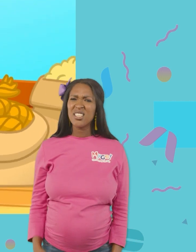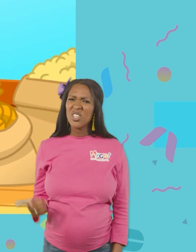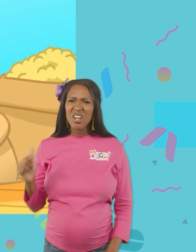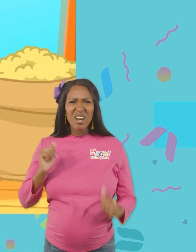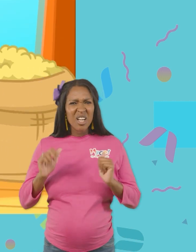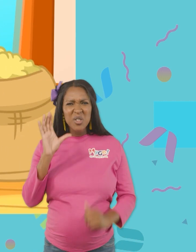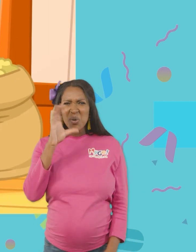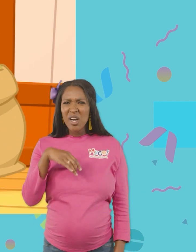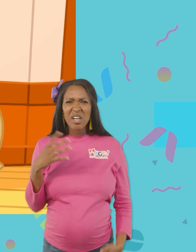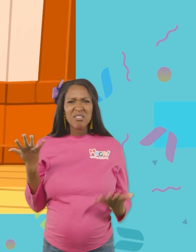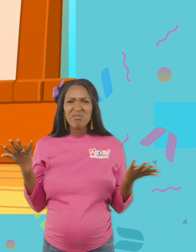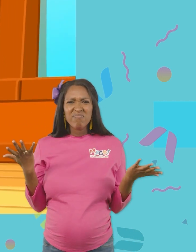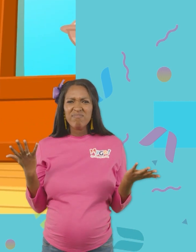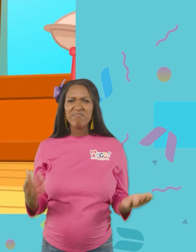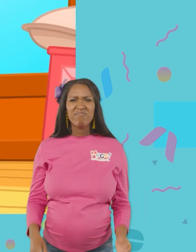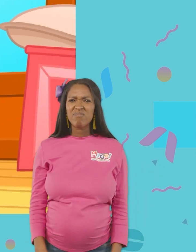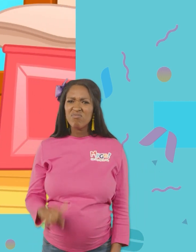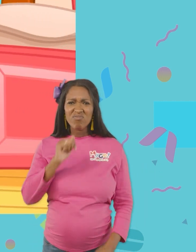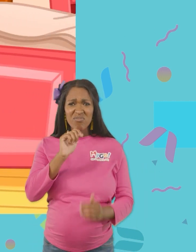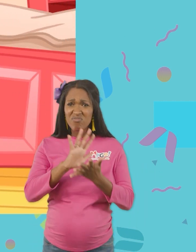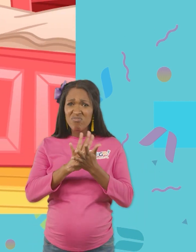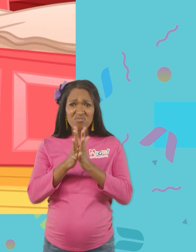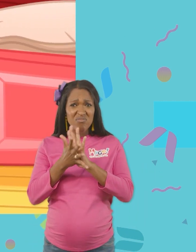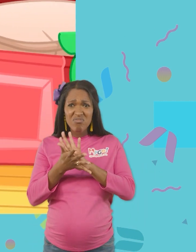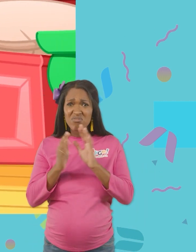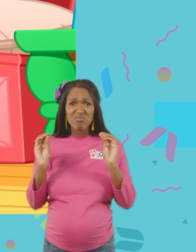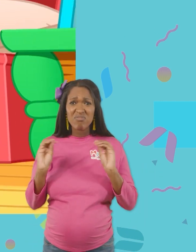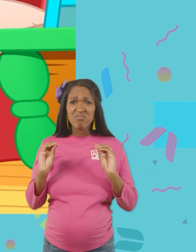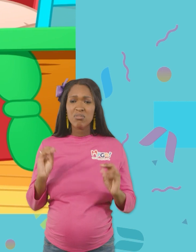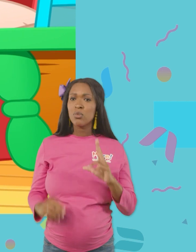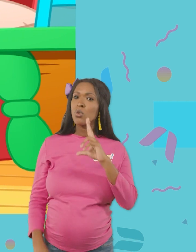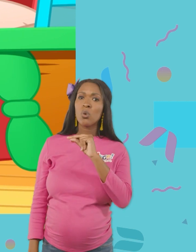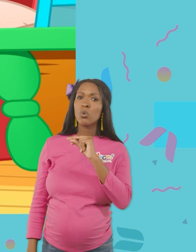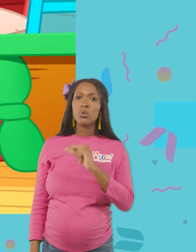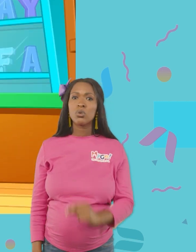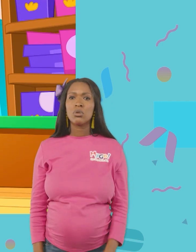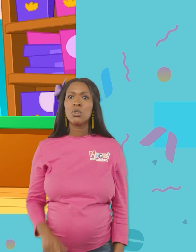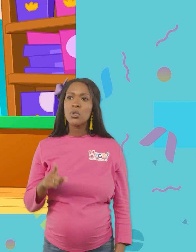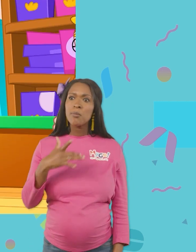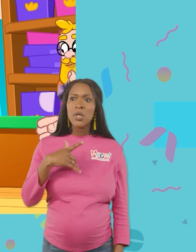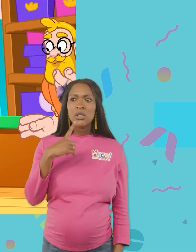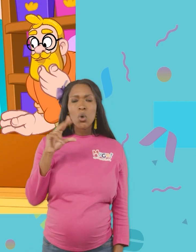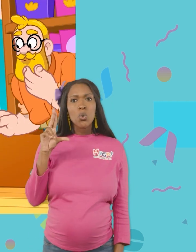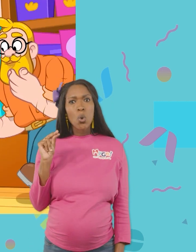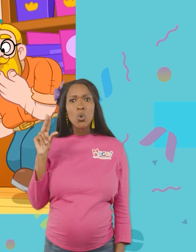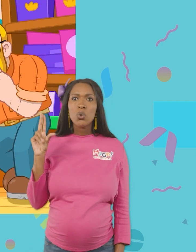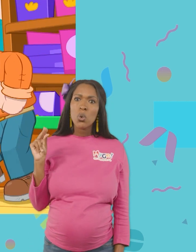Morphle. You don't even want to morph. No. All you say is no, no, no. Daddy,